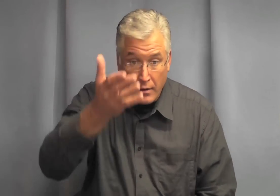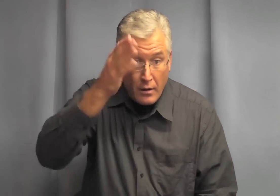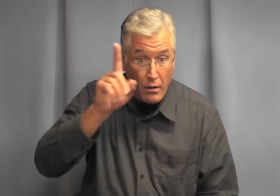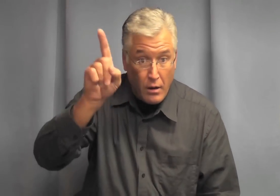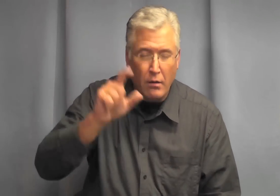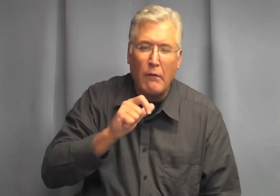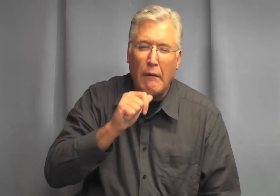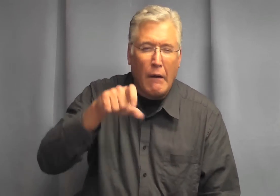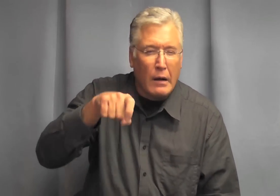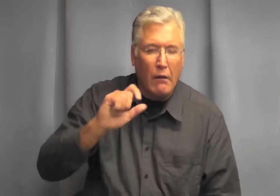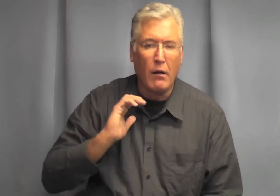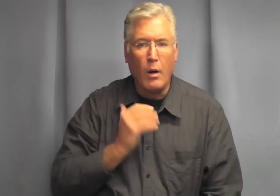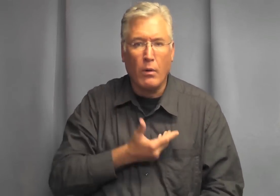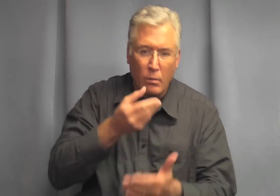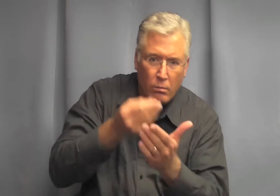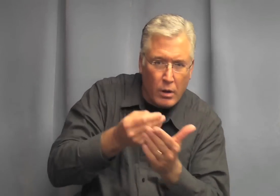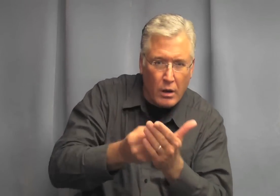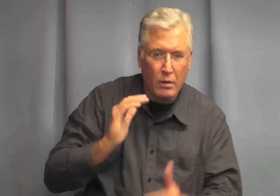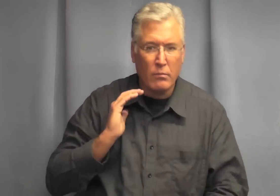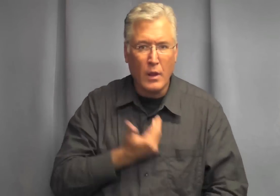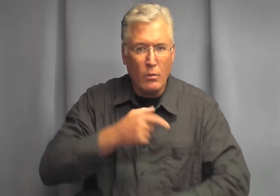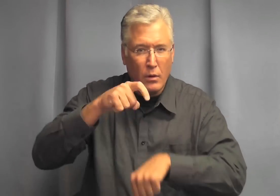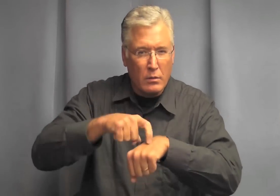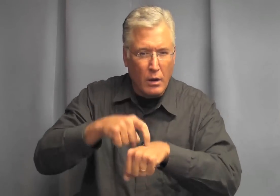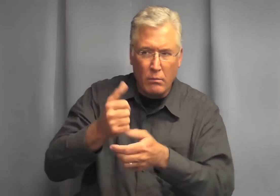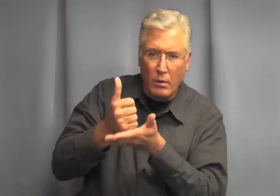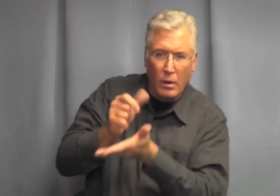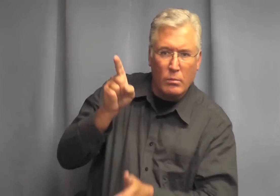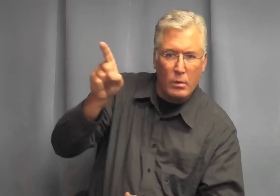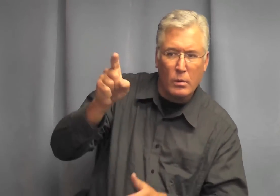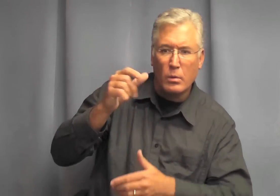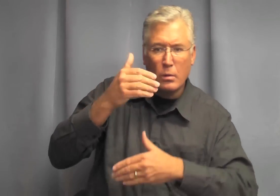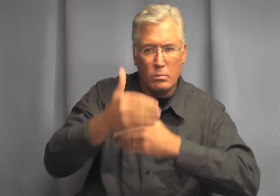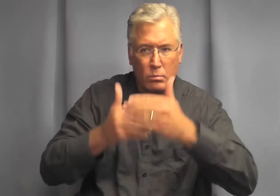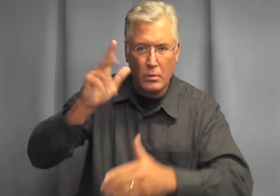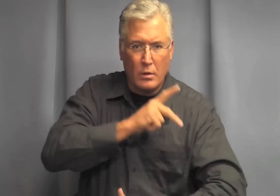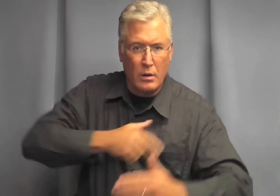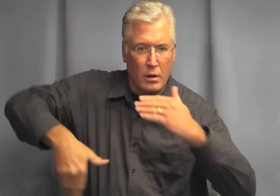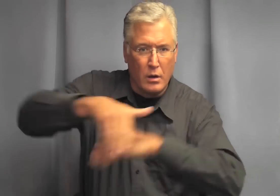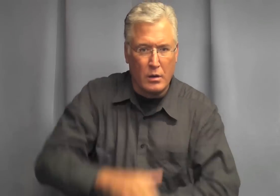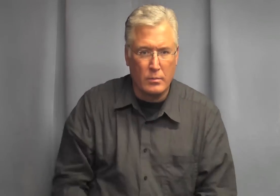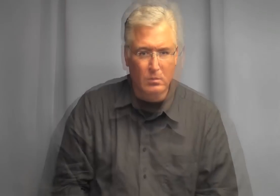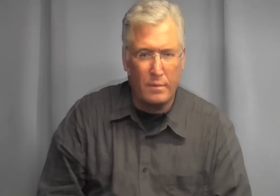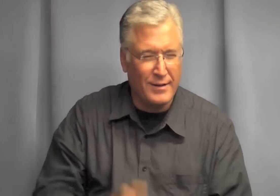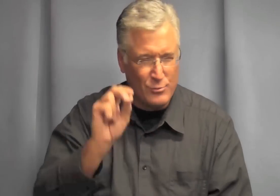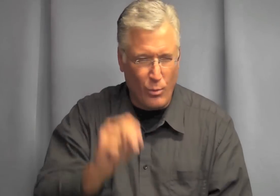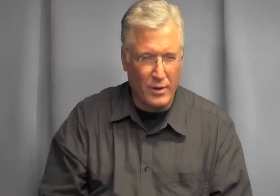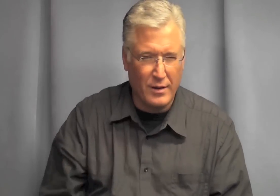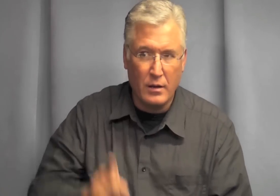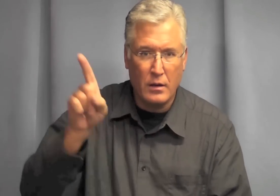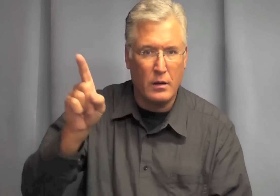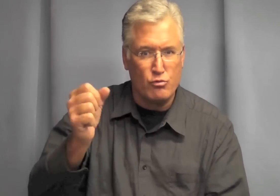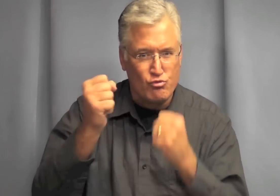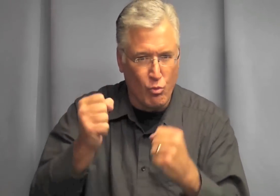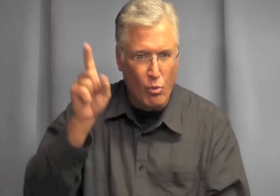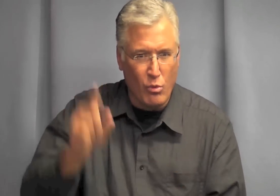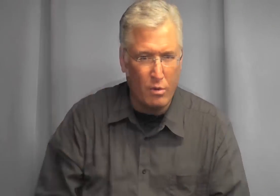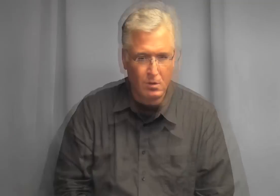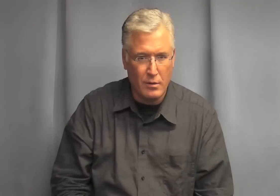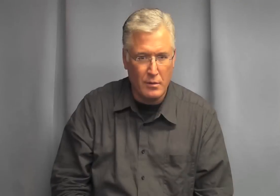you know they would not they would not be changed god doesn't need our time and money to advance his kingdom no he is strong